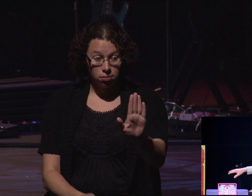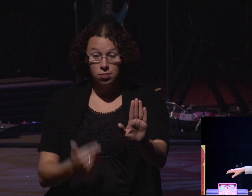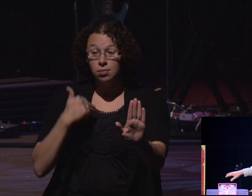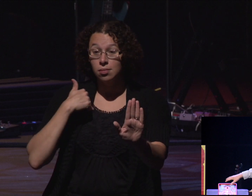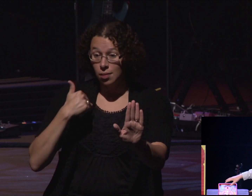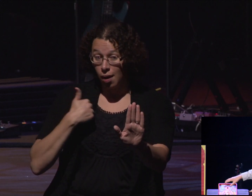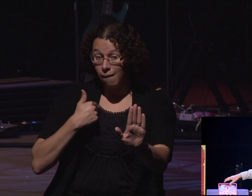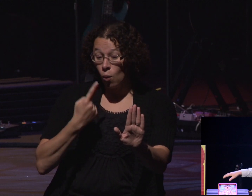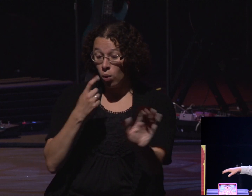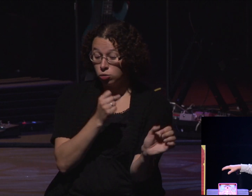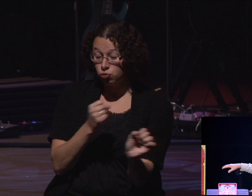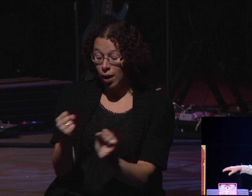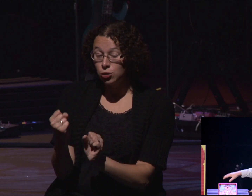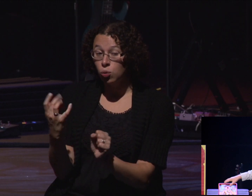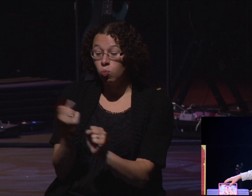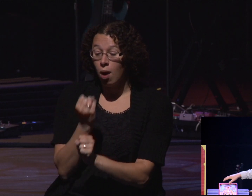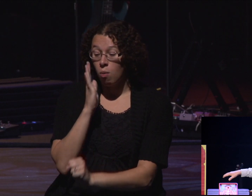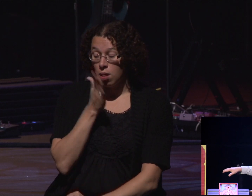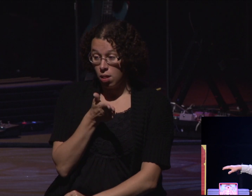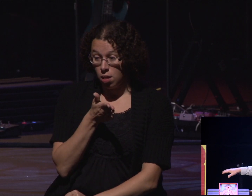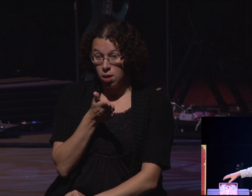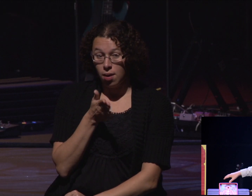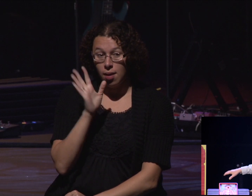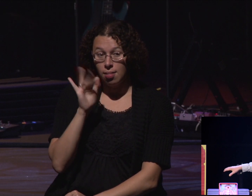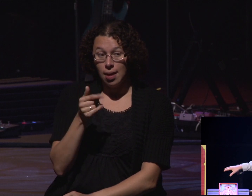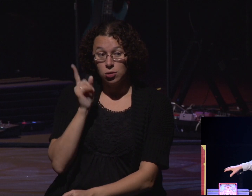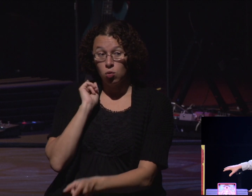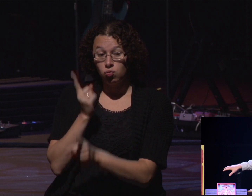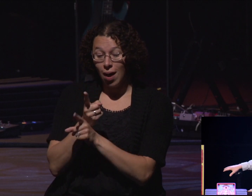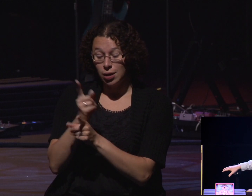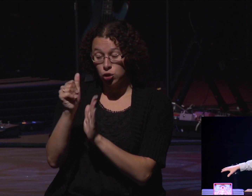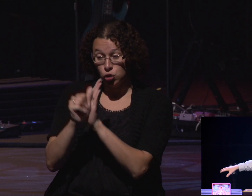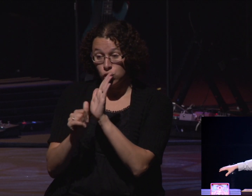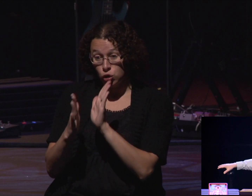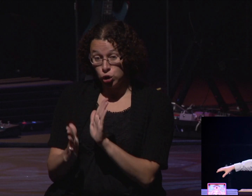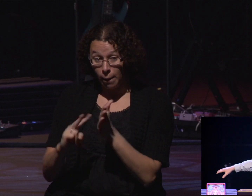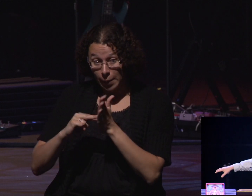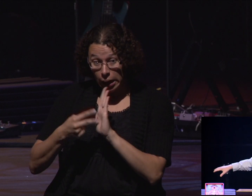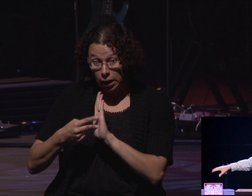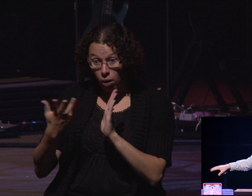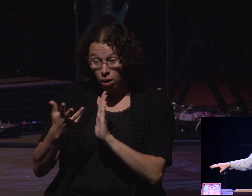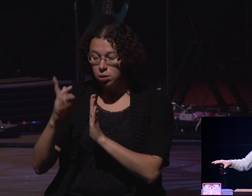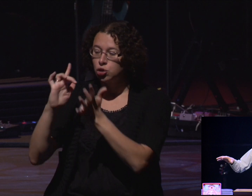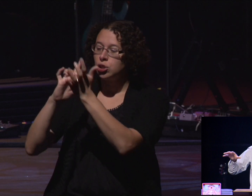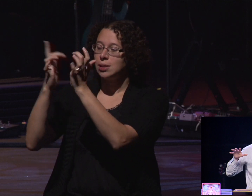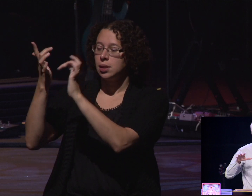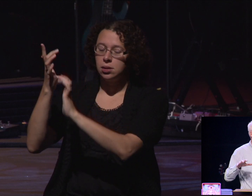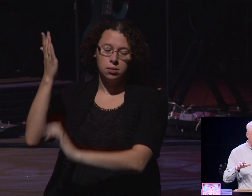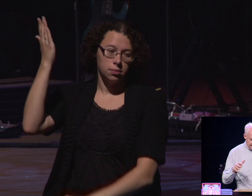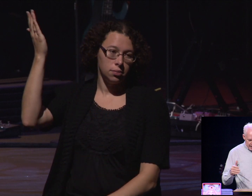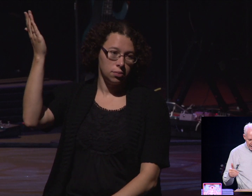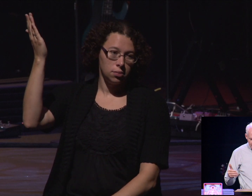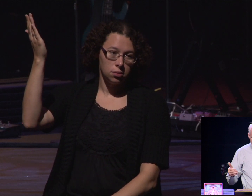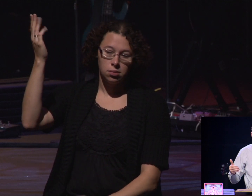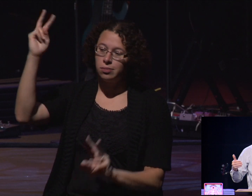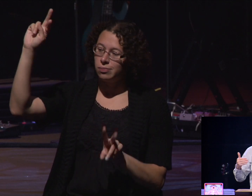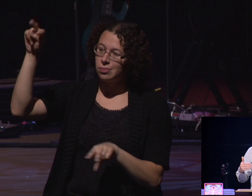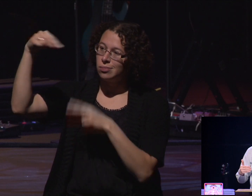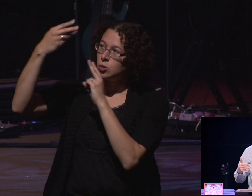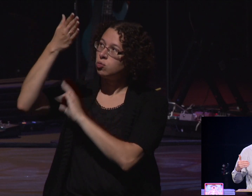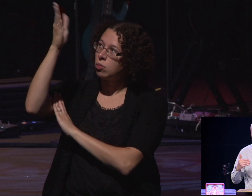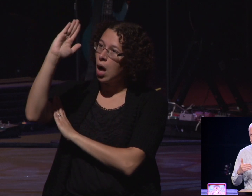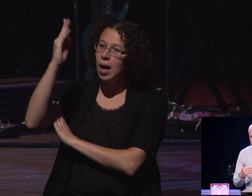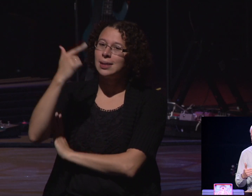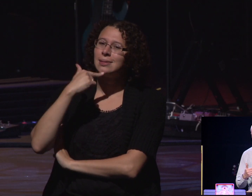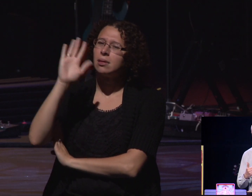We've got these problems in our life. We need the right surgeon. And the right surgeon is Jesus. The winning strategy is we turn to God and we ask